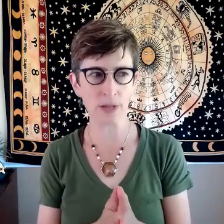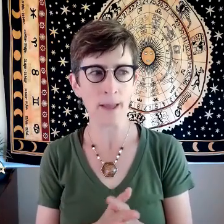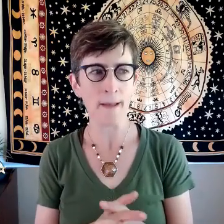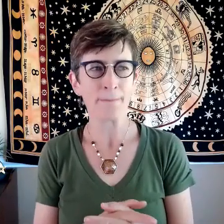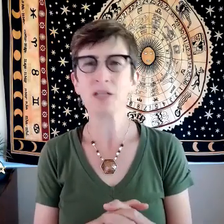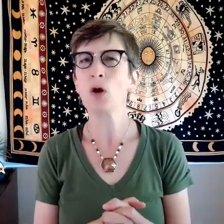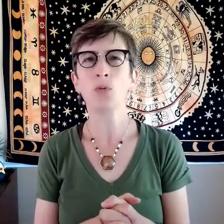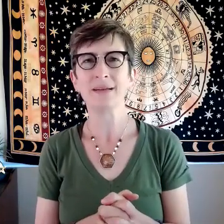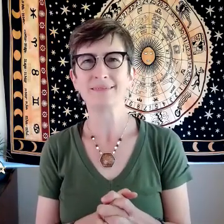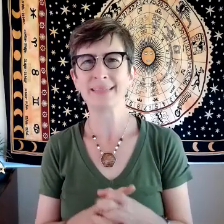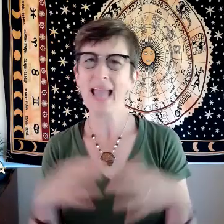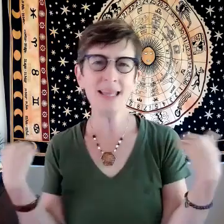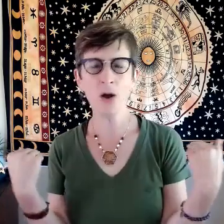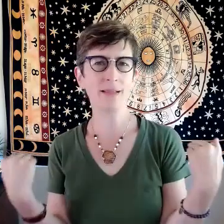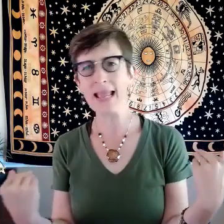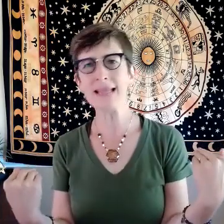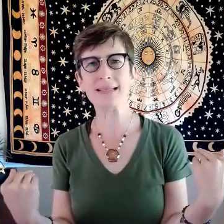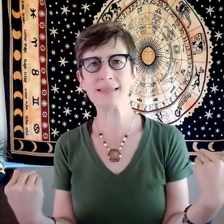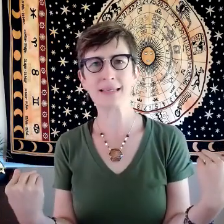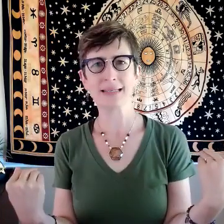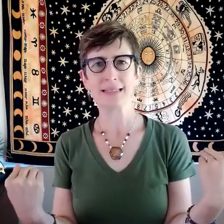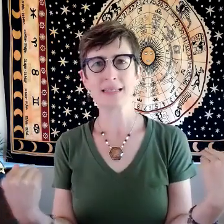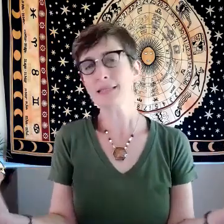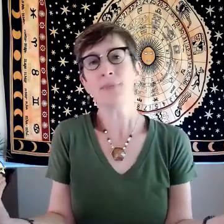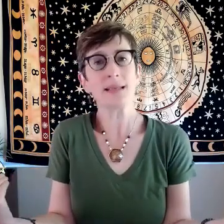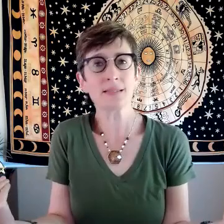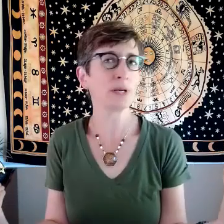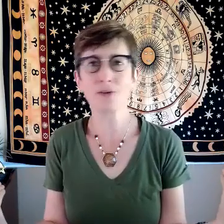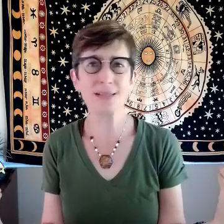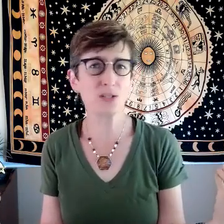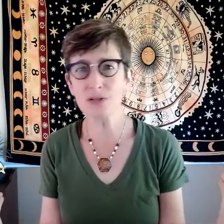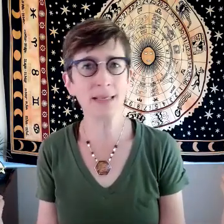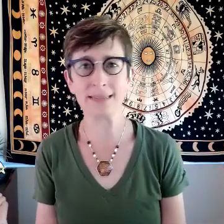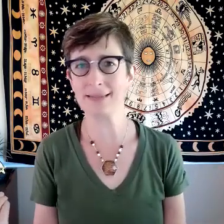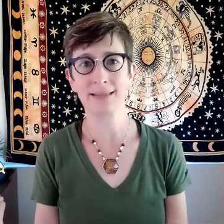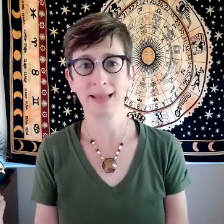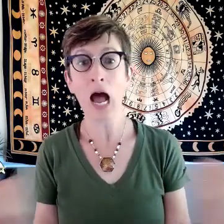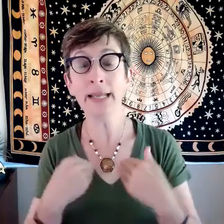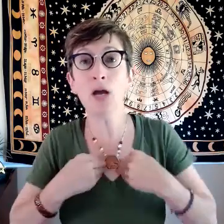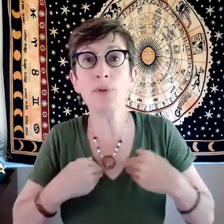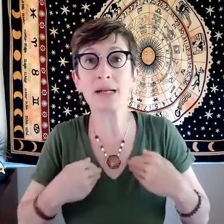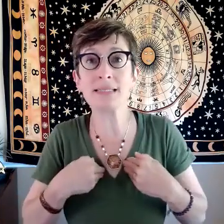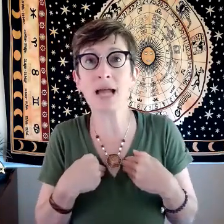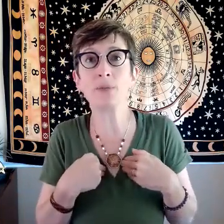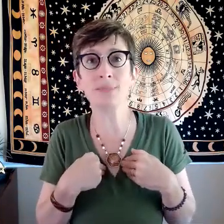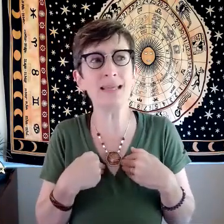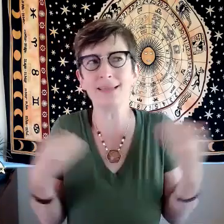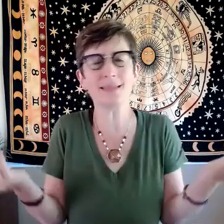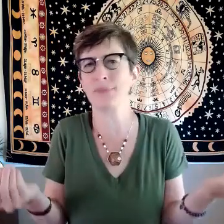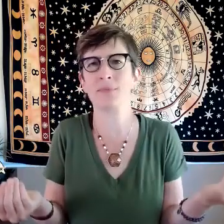you know getting all a's doesn't make someone a great student i know because that was me that doesn't make